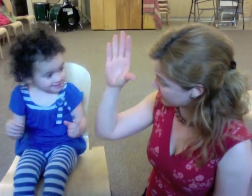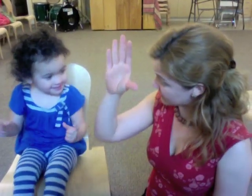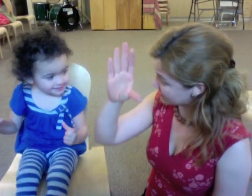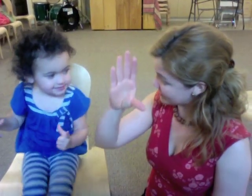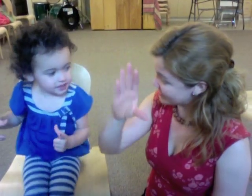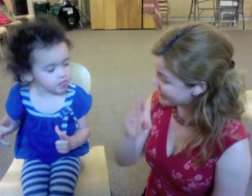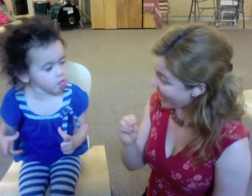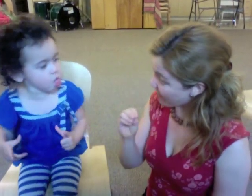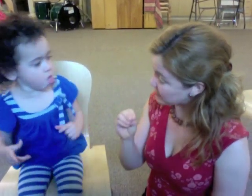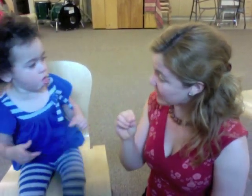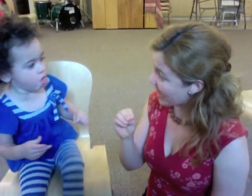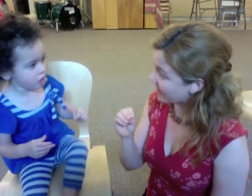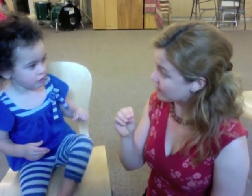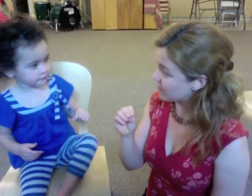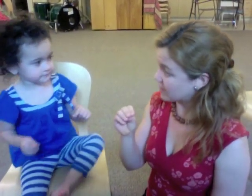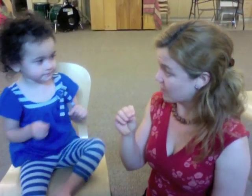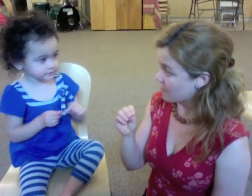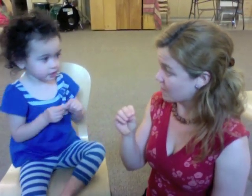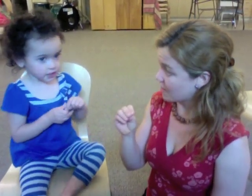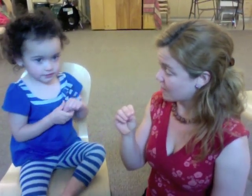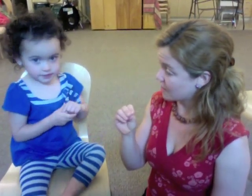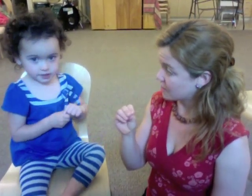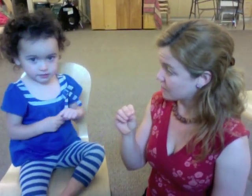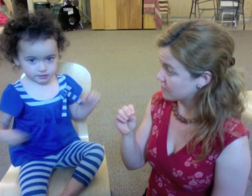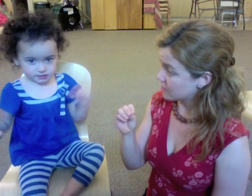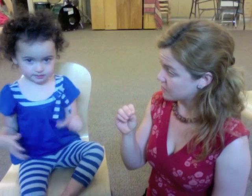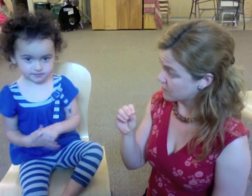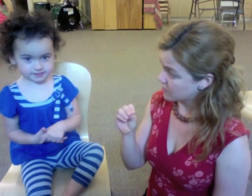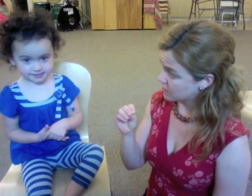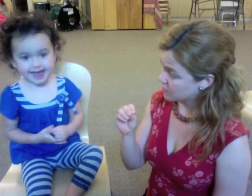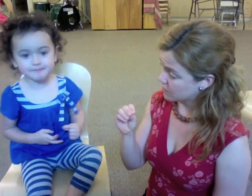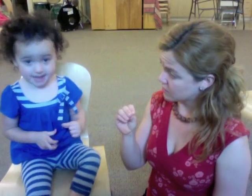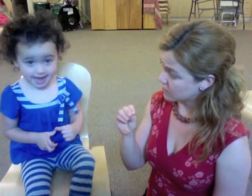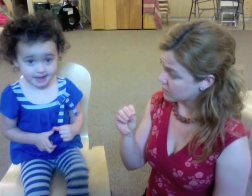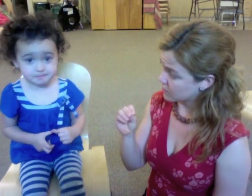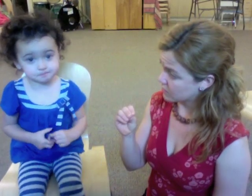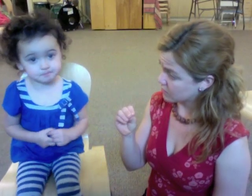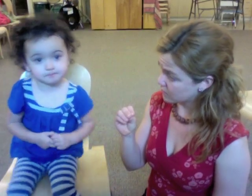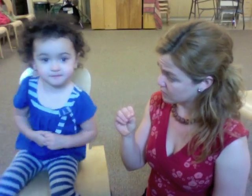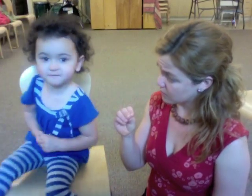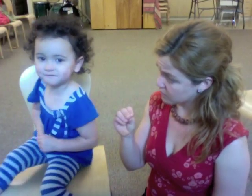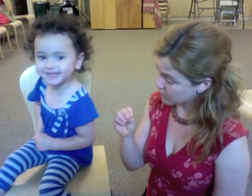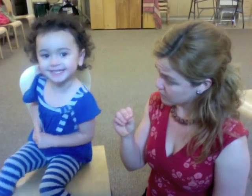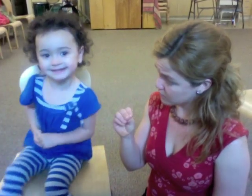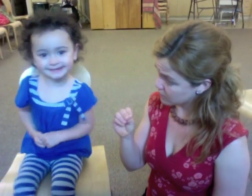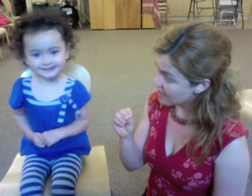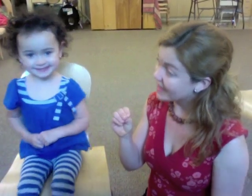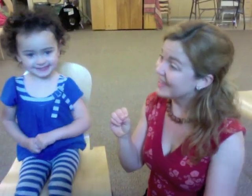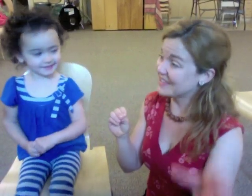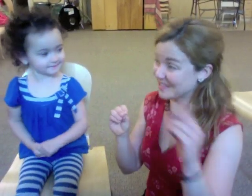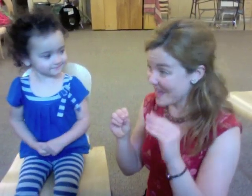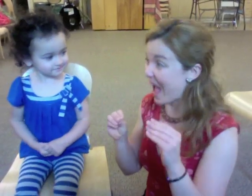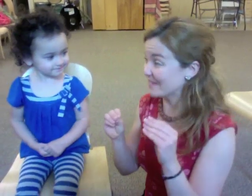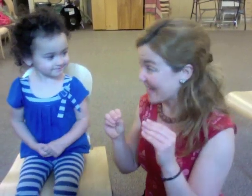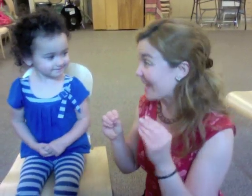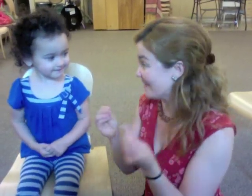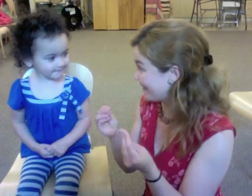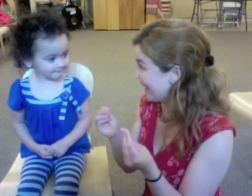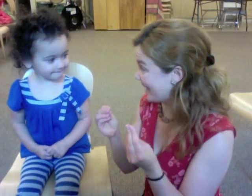snapped at a minnow. And he snapped at a flea. He snapped at a flea.